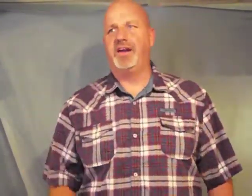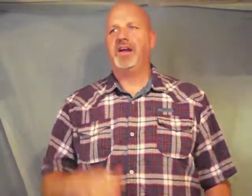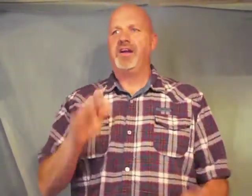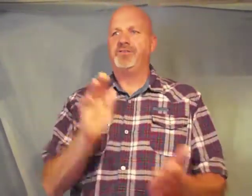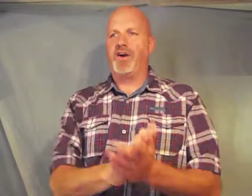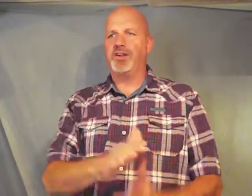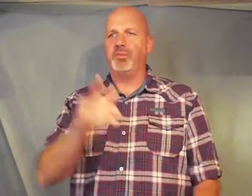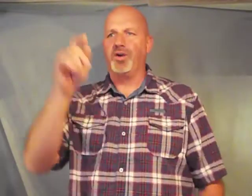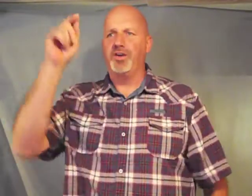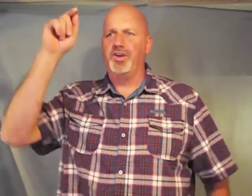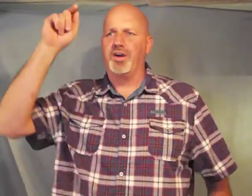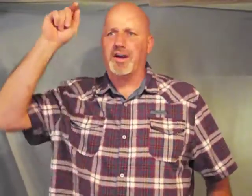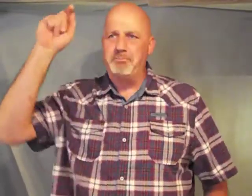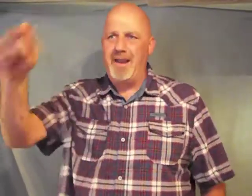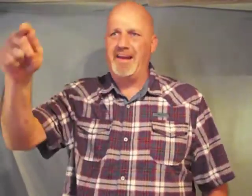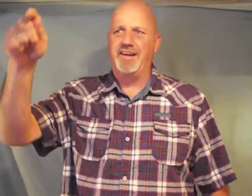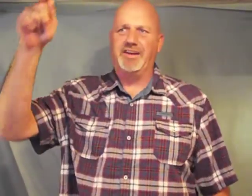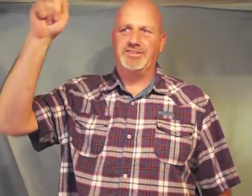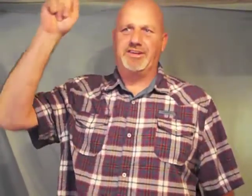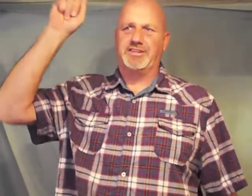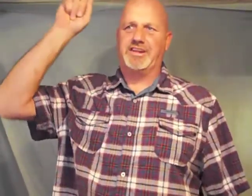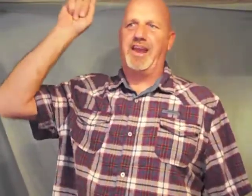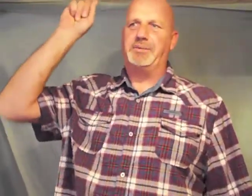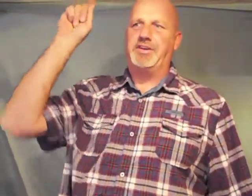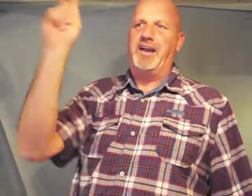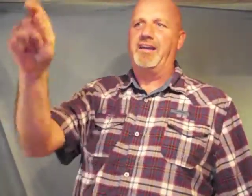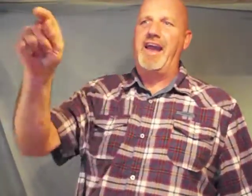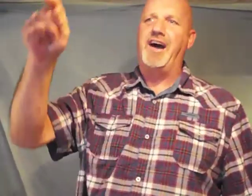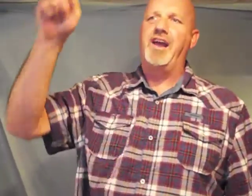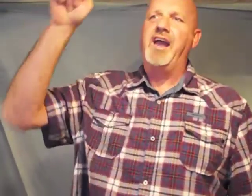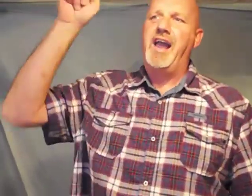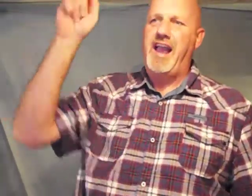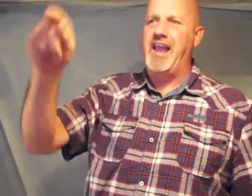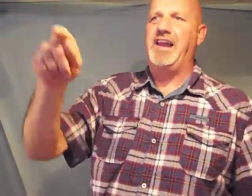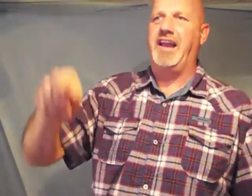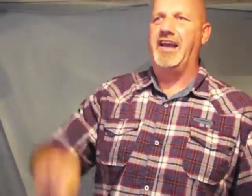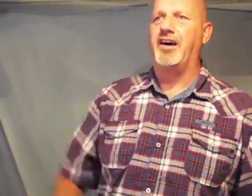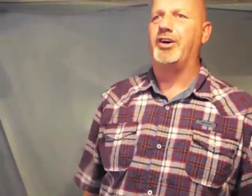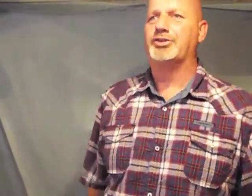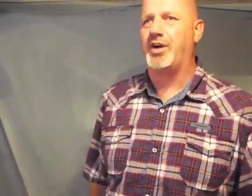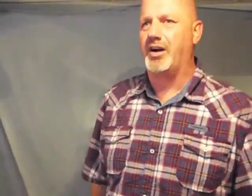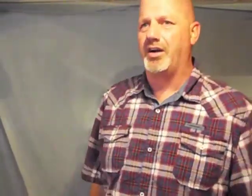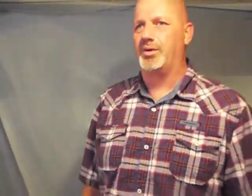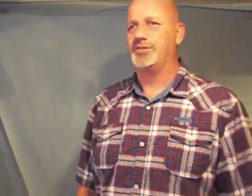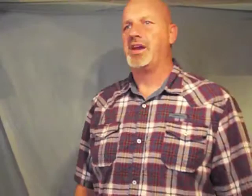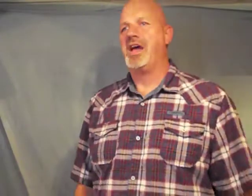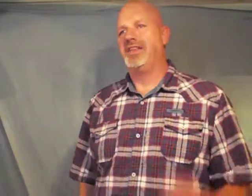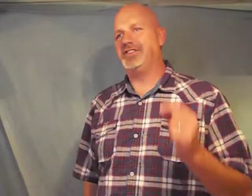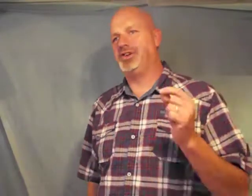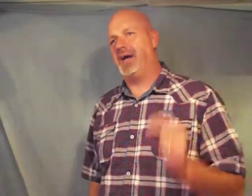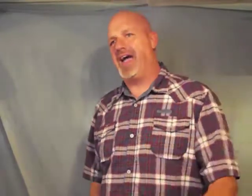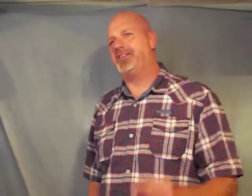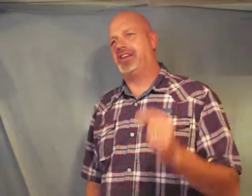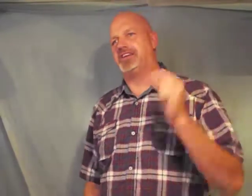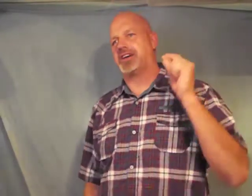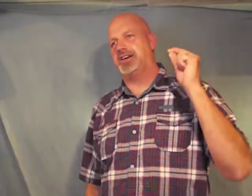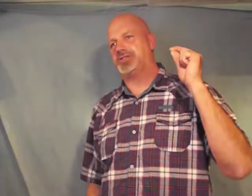furthermore you are commanded in Jesus name to tear down any and all strongholds that you have in this country